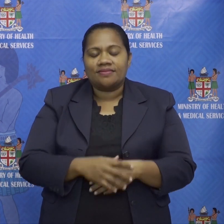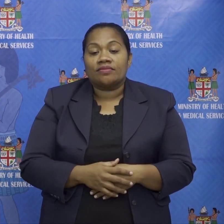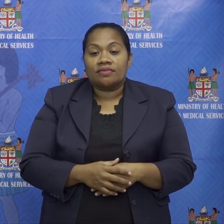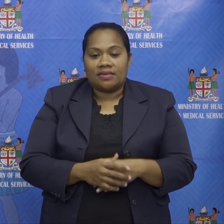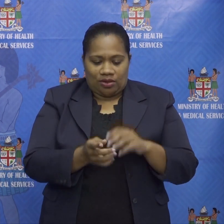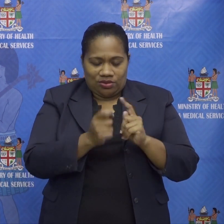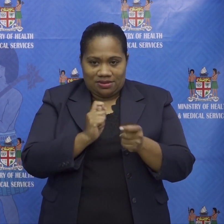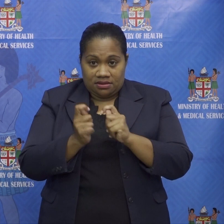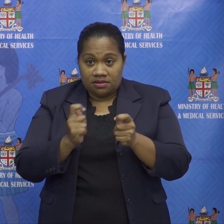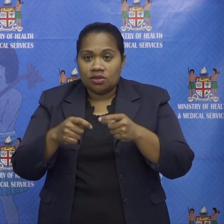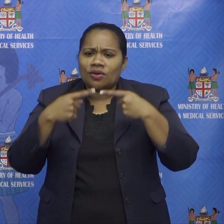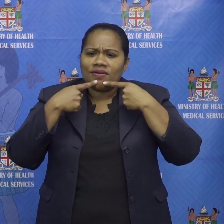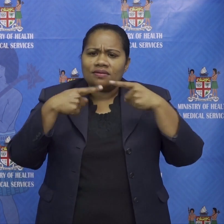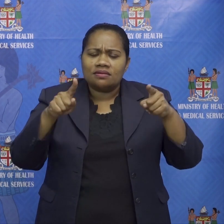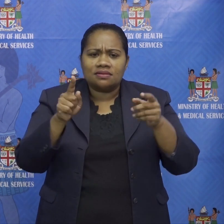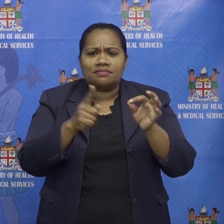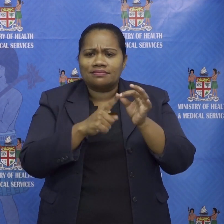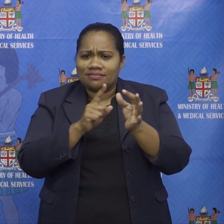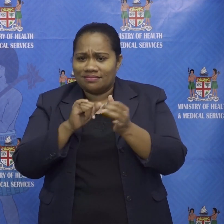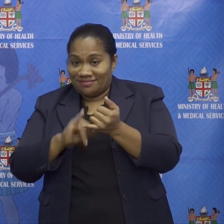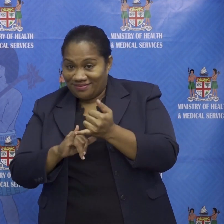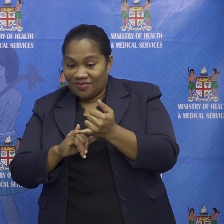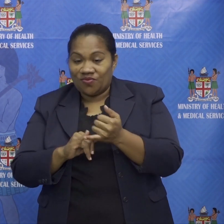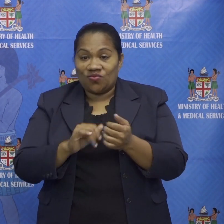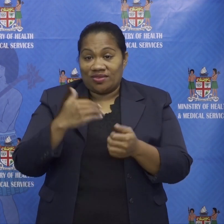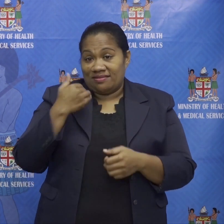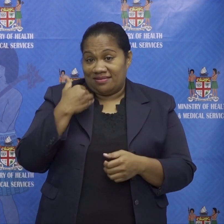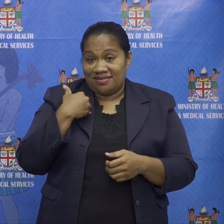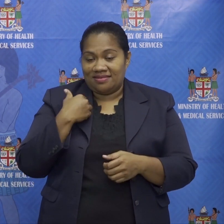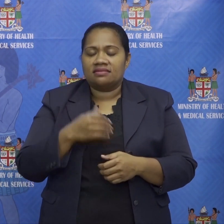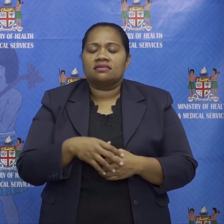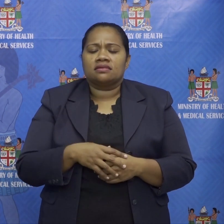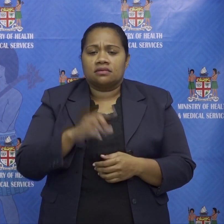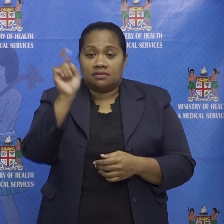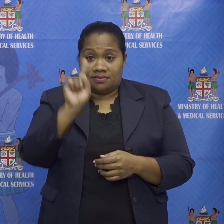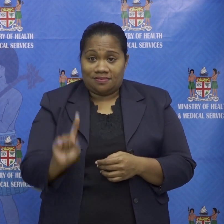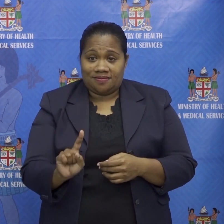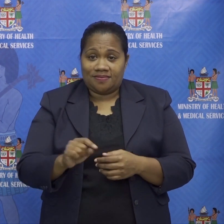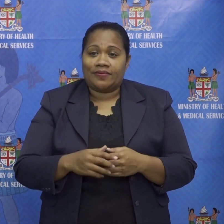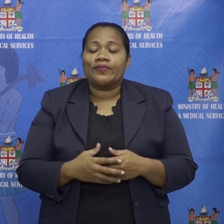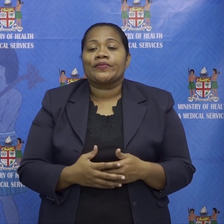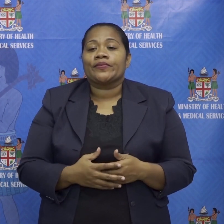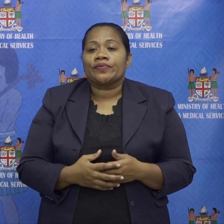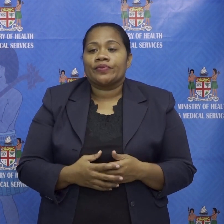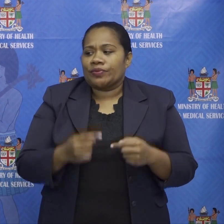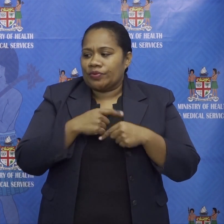as announced by the permanent secretary of wealth health and medical services today we have we have um six new cases of uh